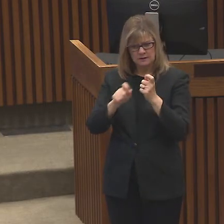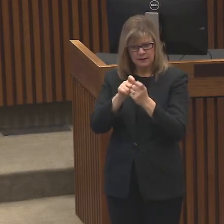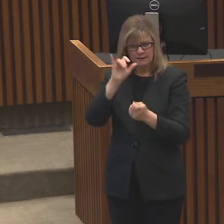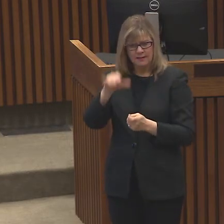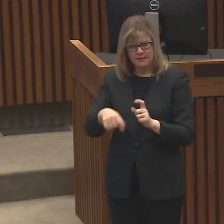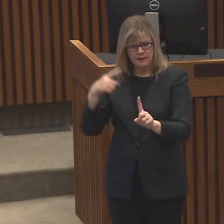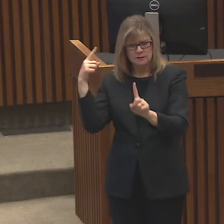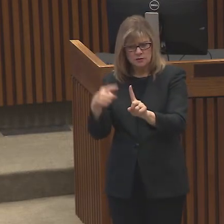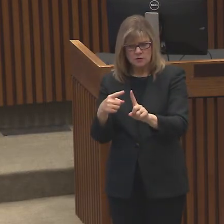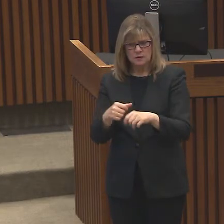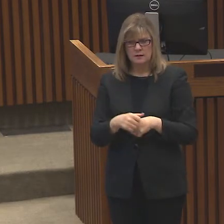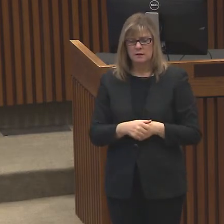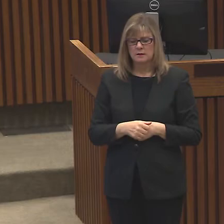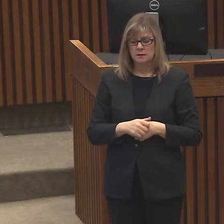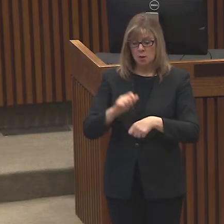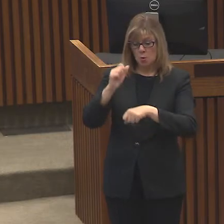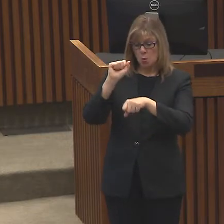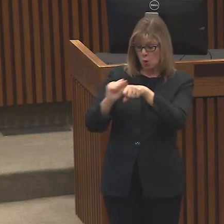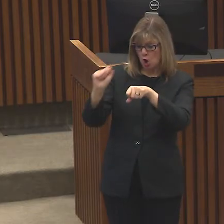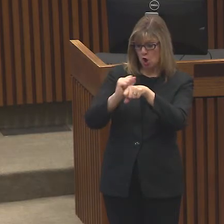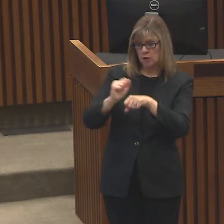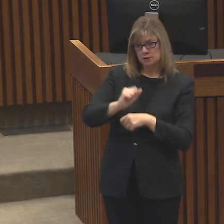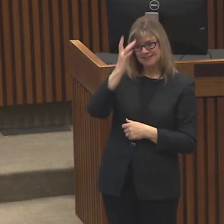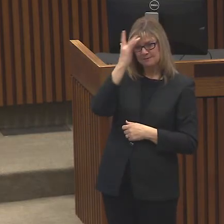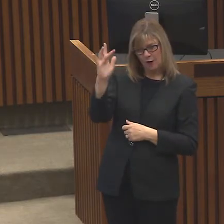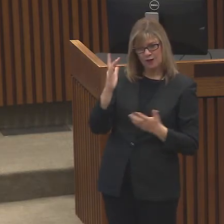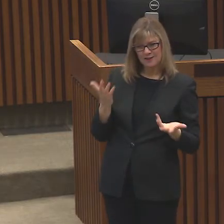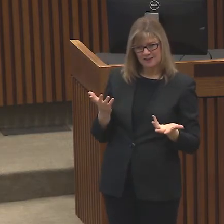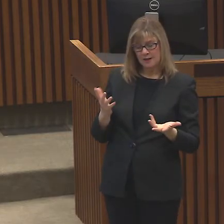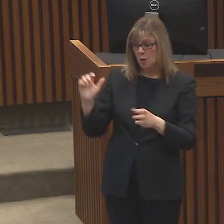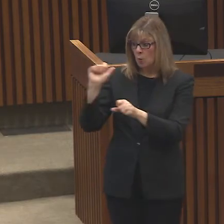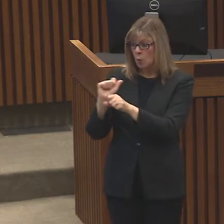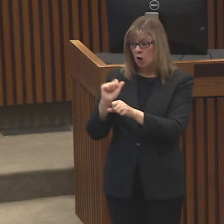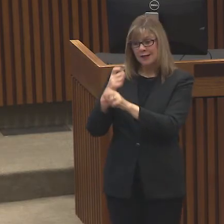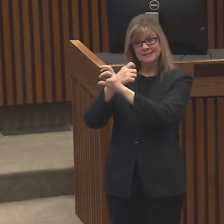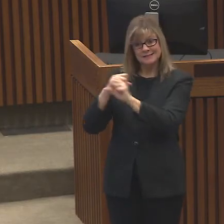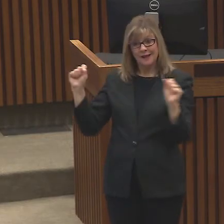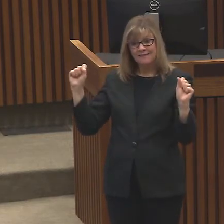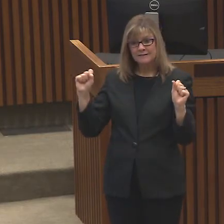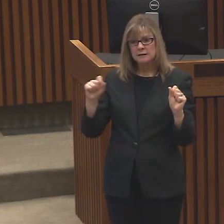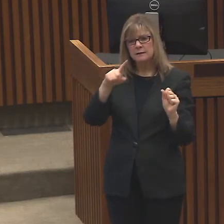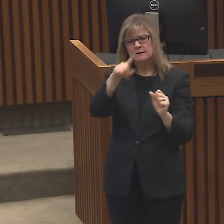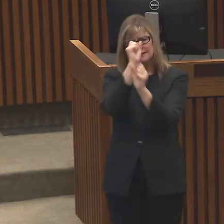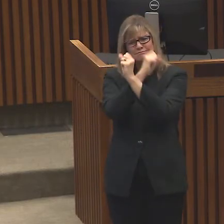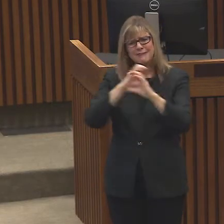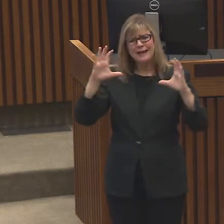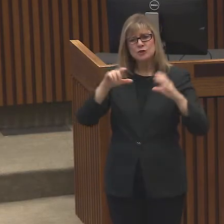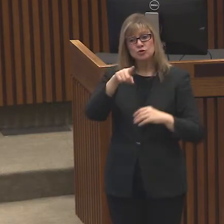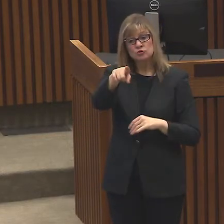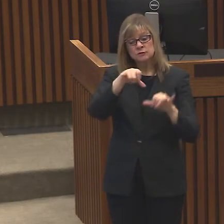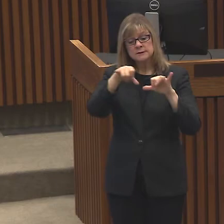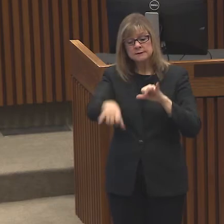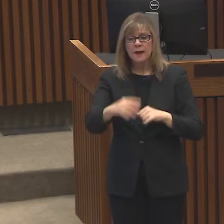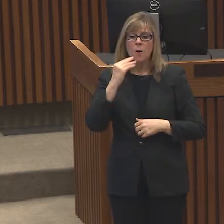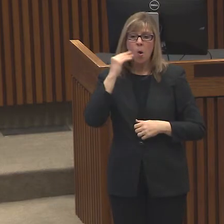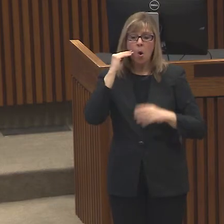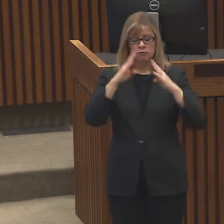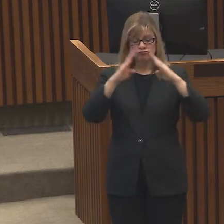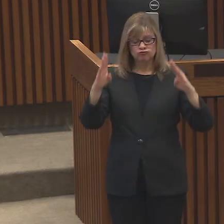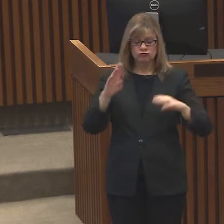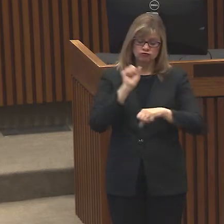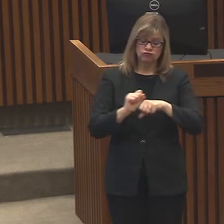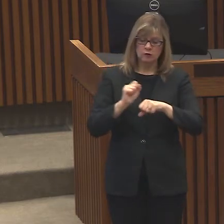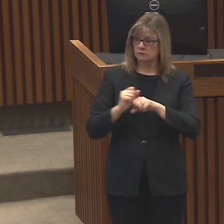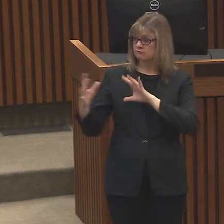to work. And when we talk about work safe, imagine you are there in your home not being exposed, but